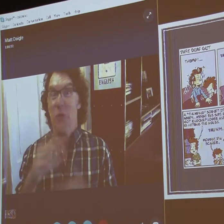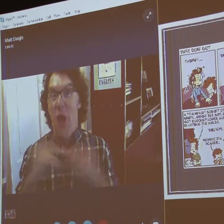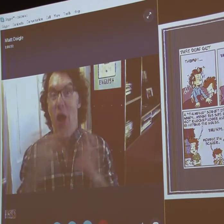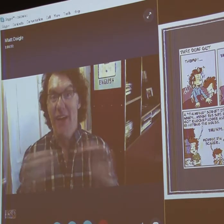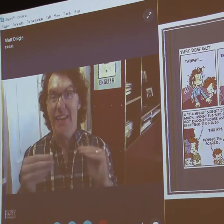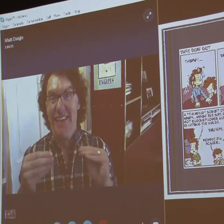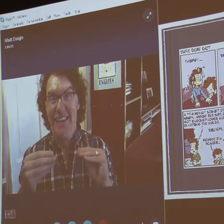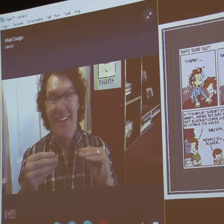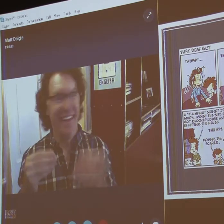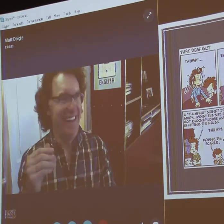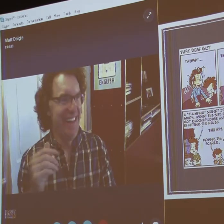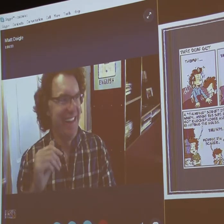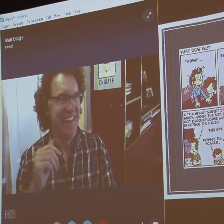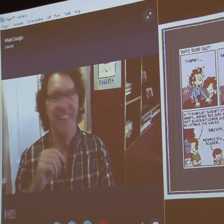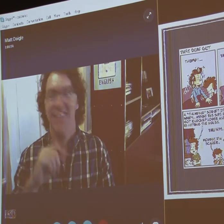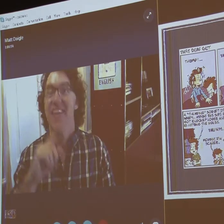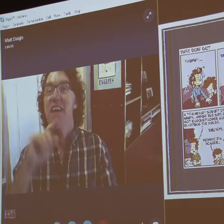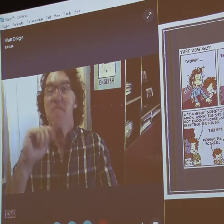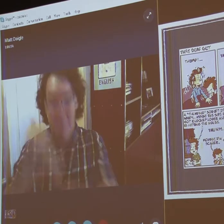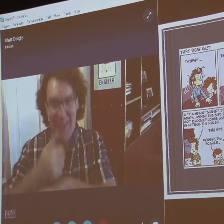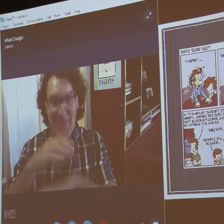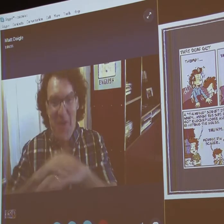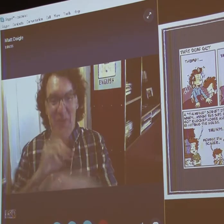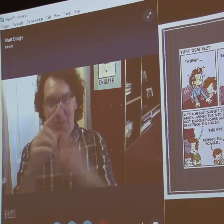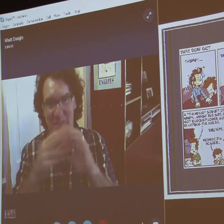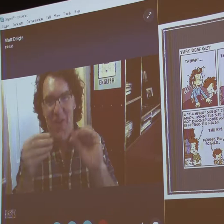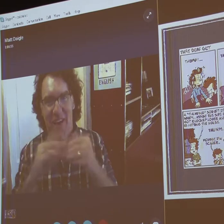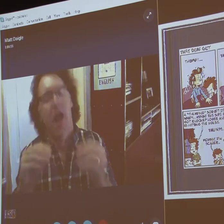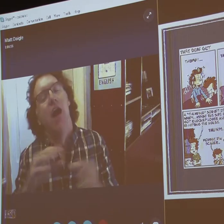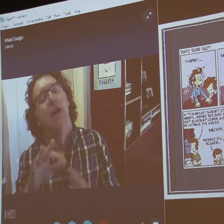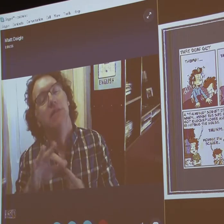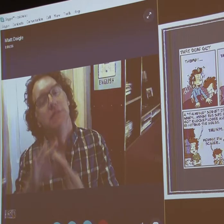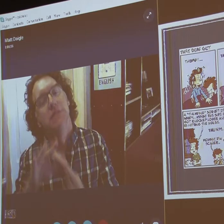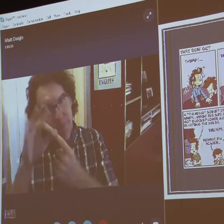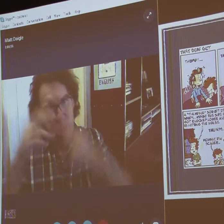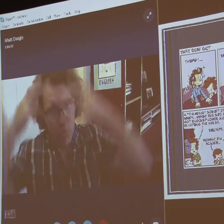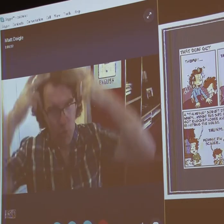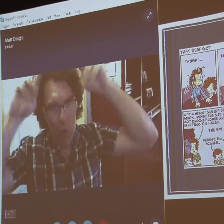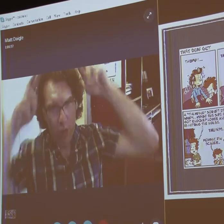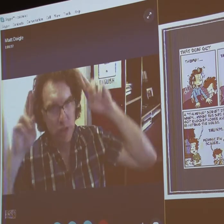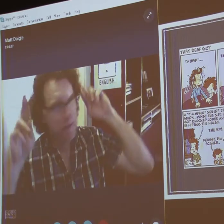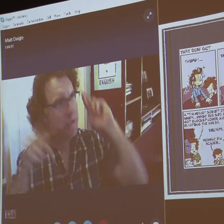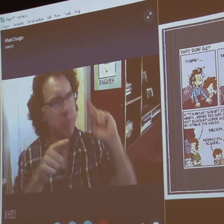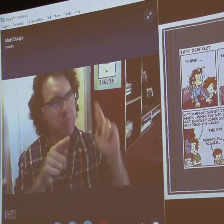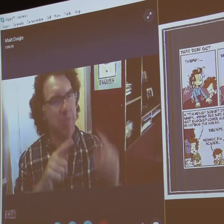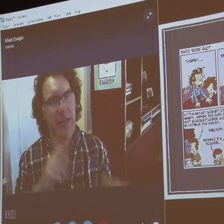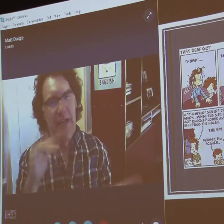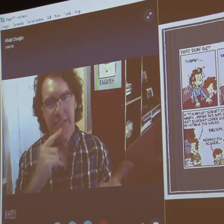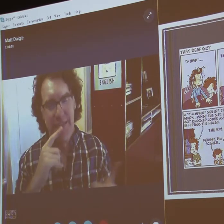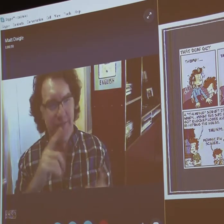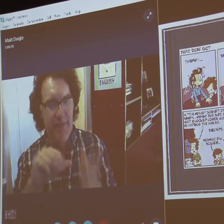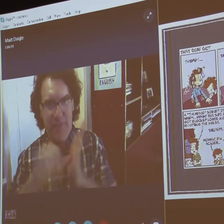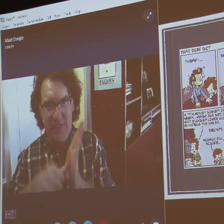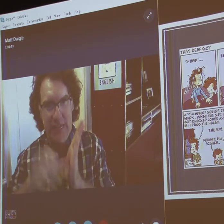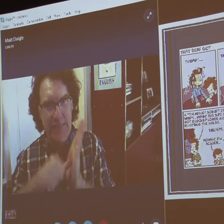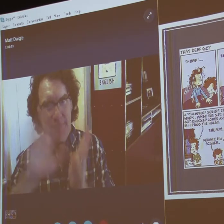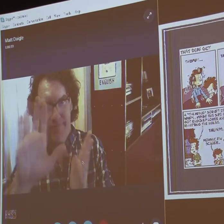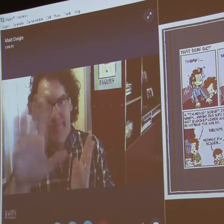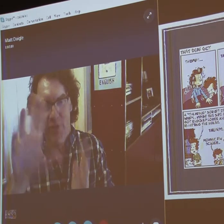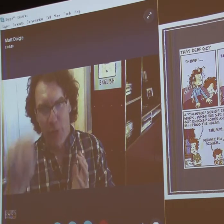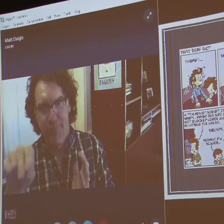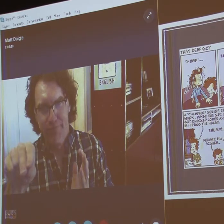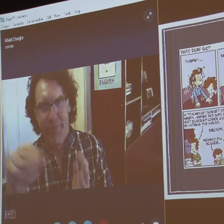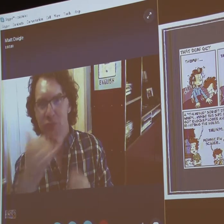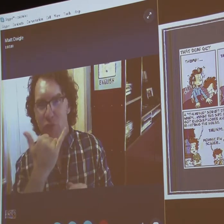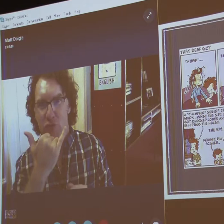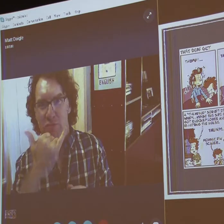Okay, that's an actual true story based on true events, except Kay doesn't sleep in rollers. I'm